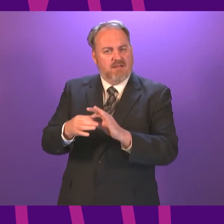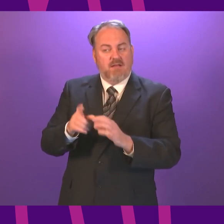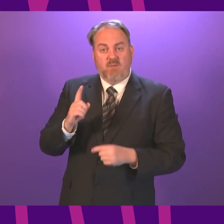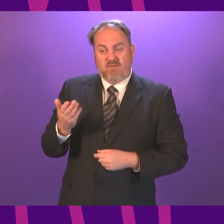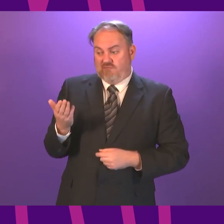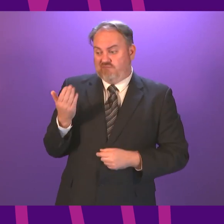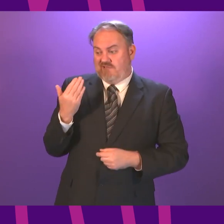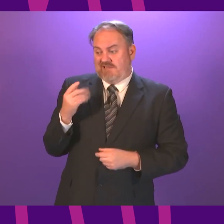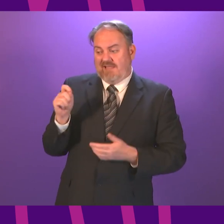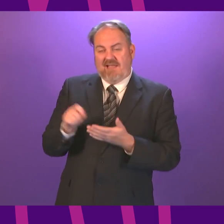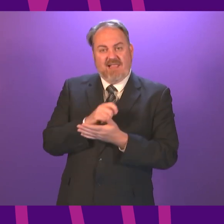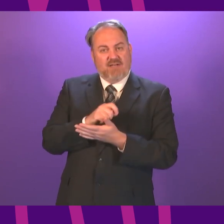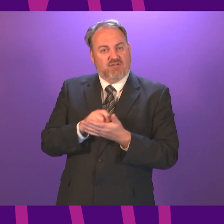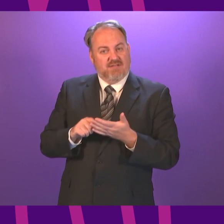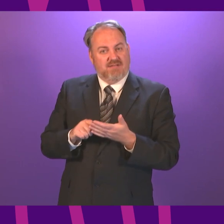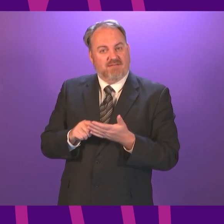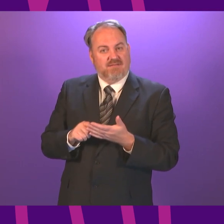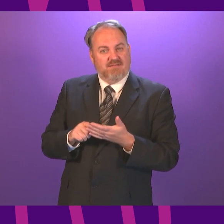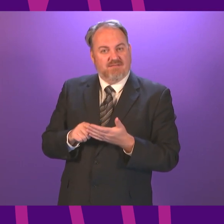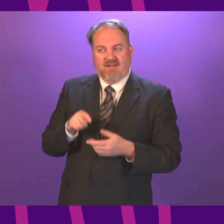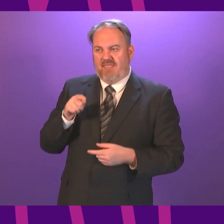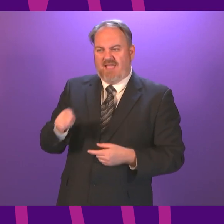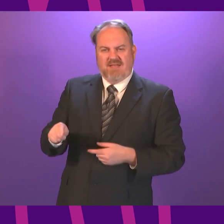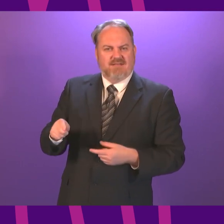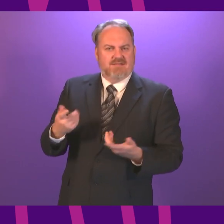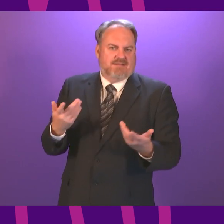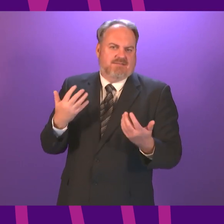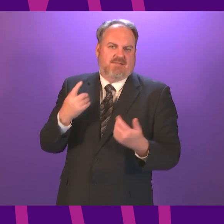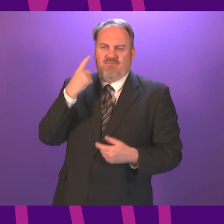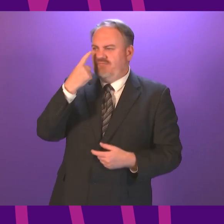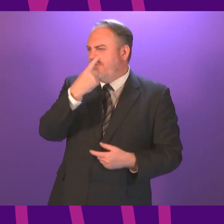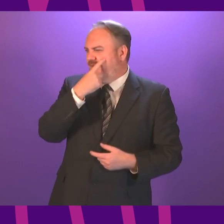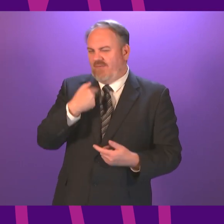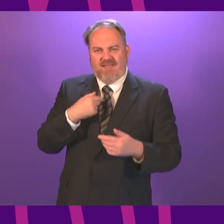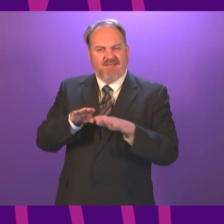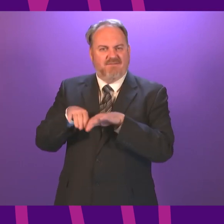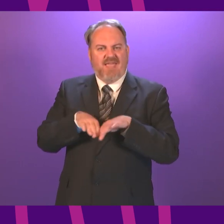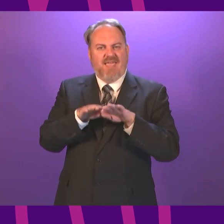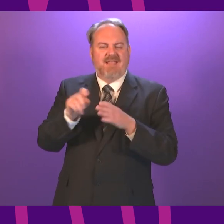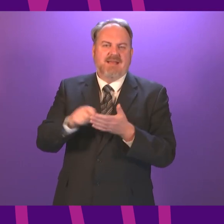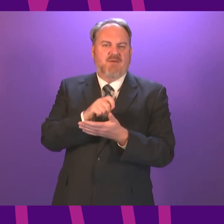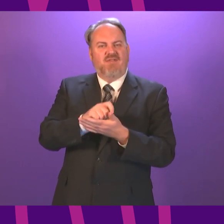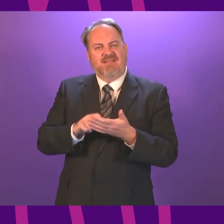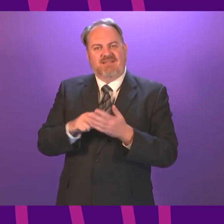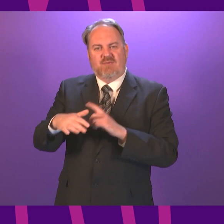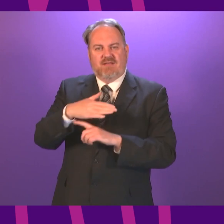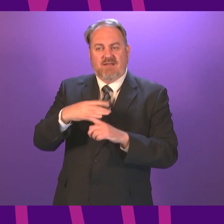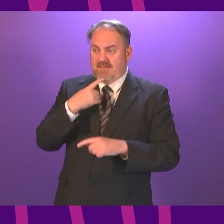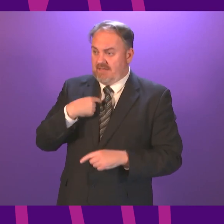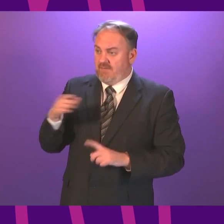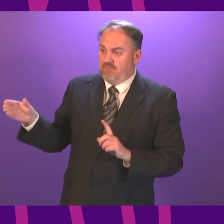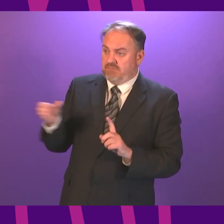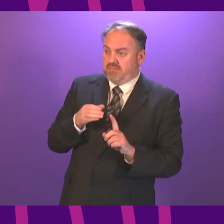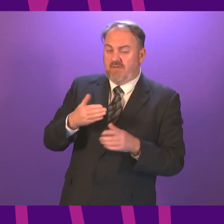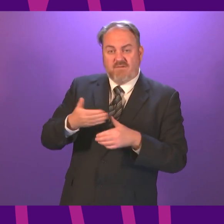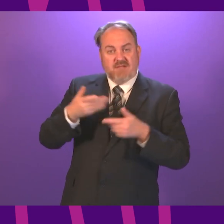election that wonderful expression of democracy In that election I said to the Scottish people that if I was re-elected as First Minister